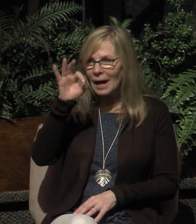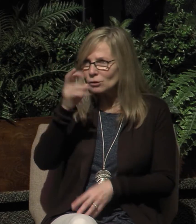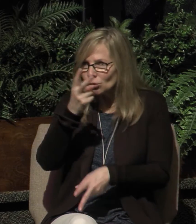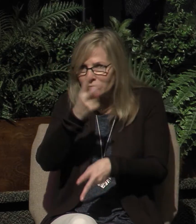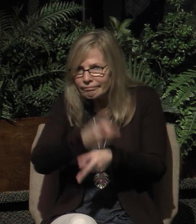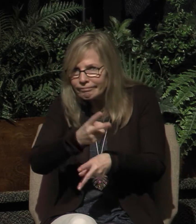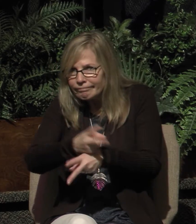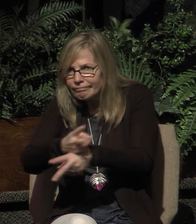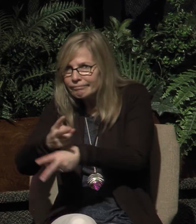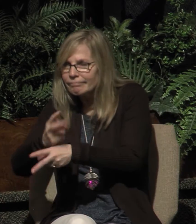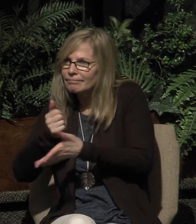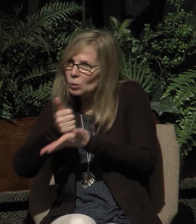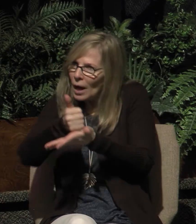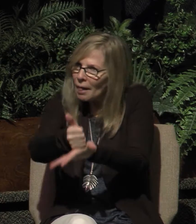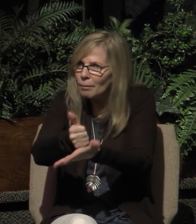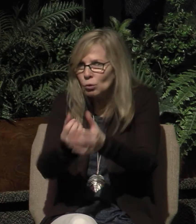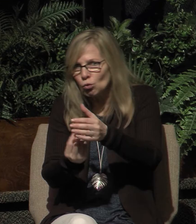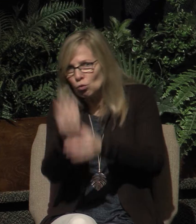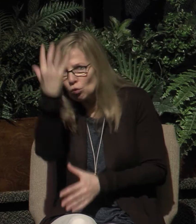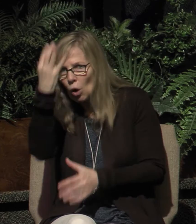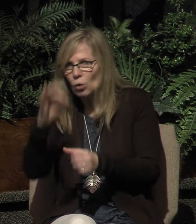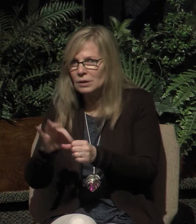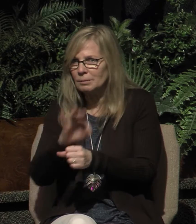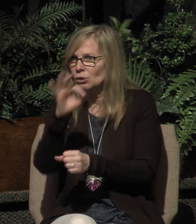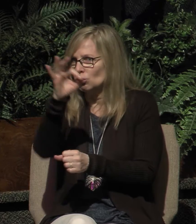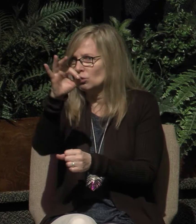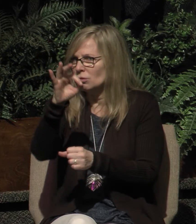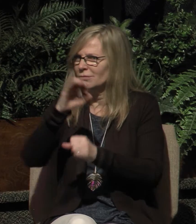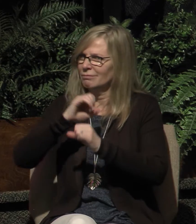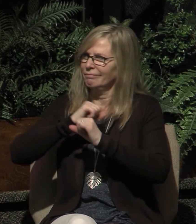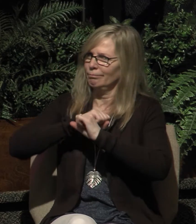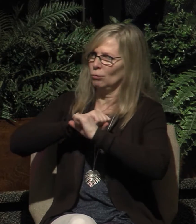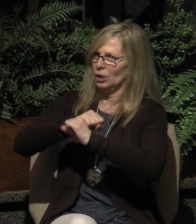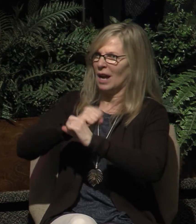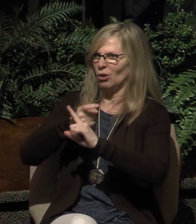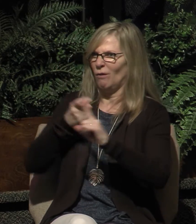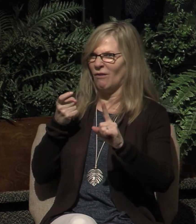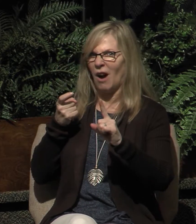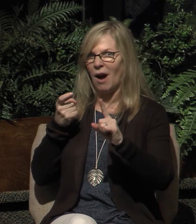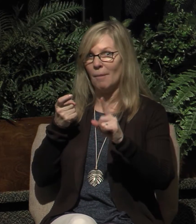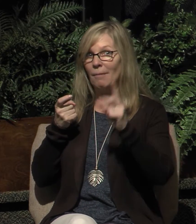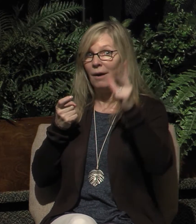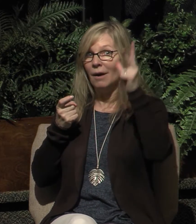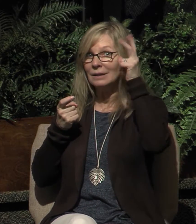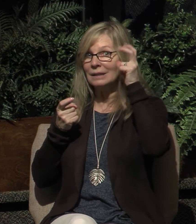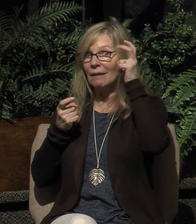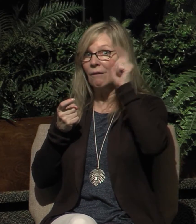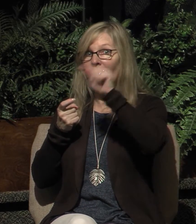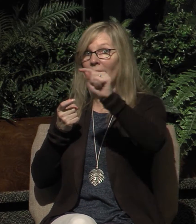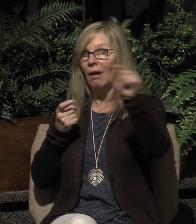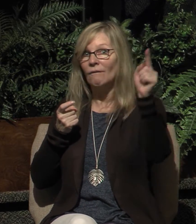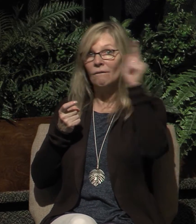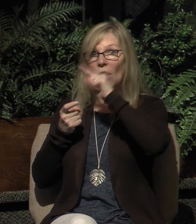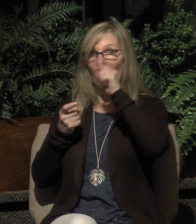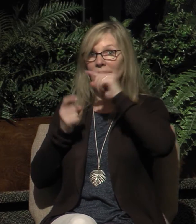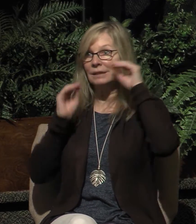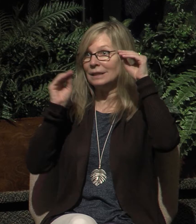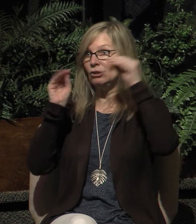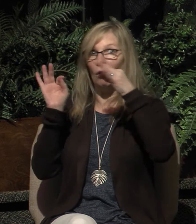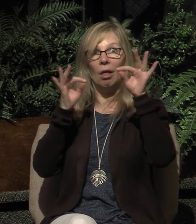spiritually and protects you from sinful behavior and false teaching. You see, just sitting in this church and hearing